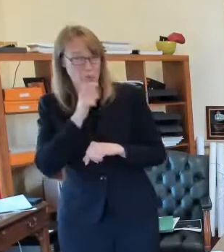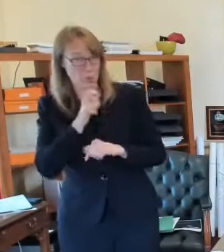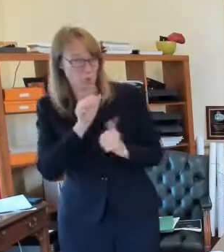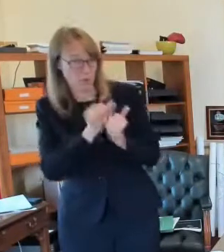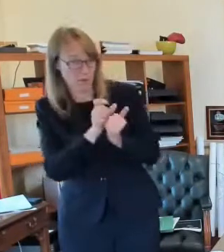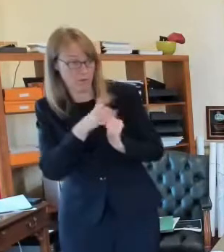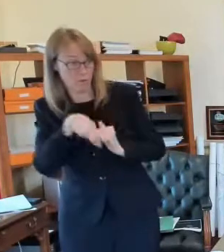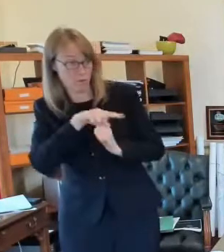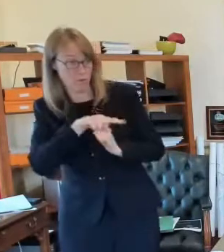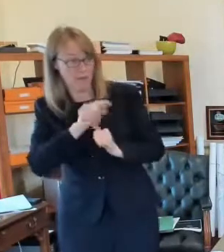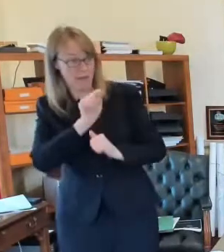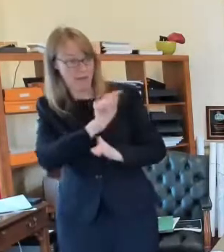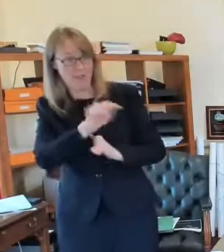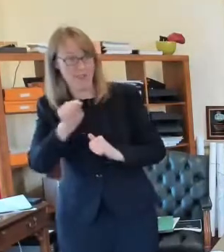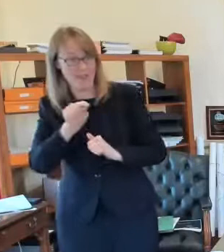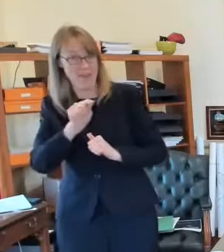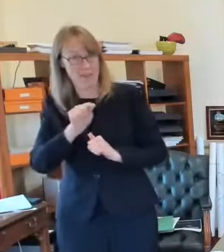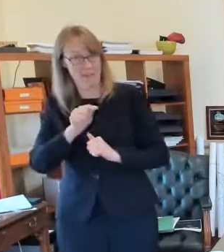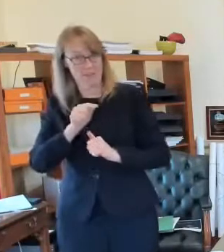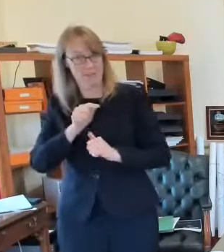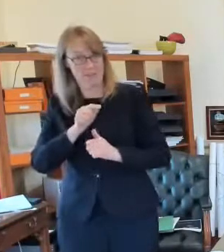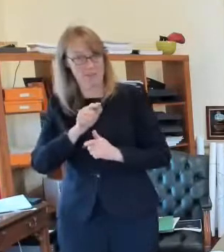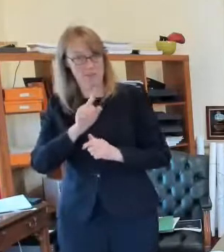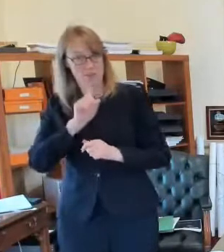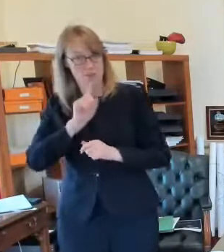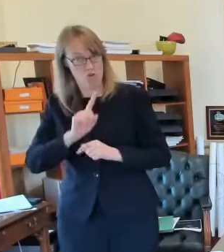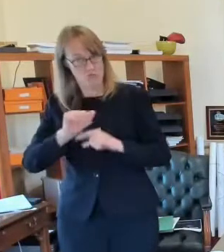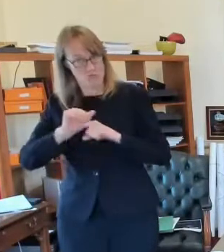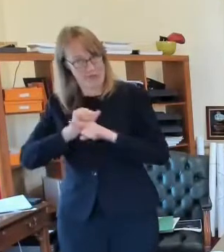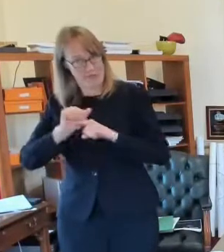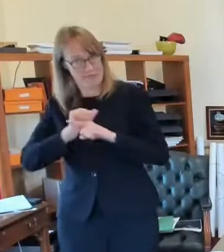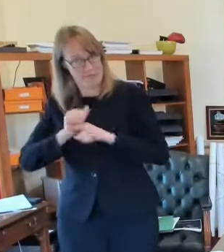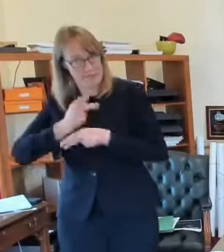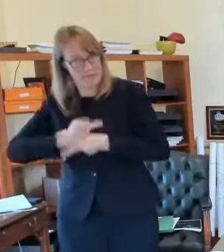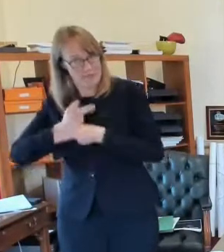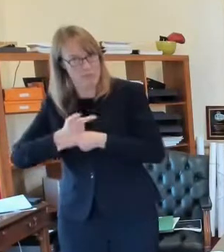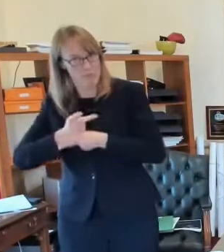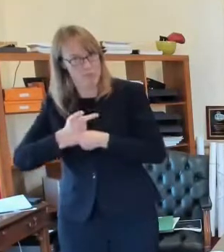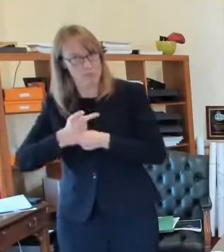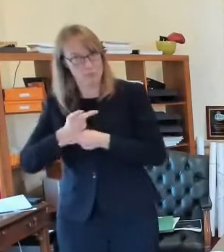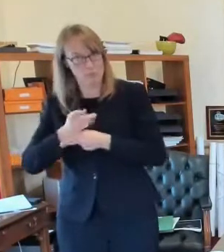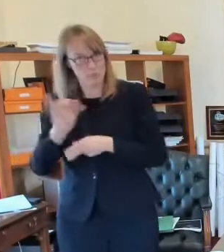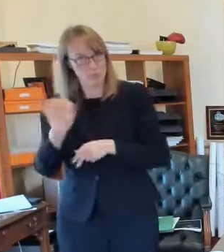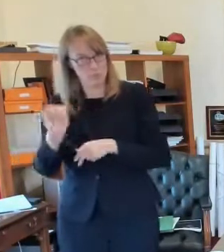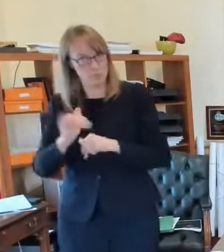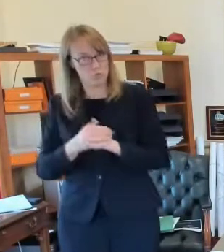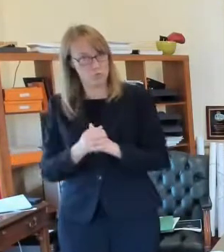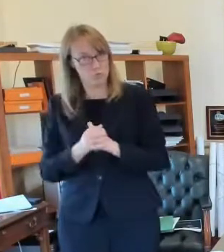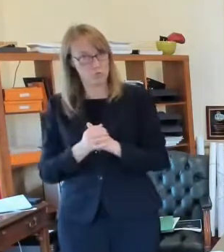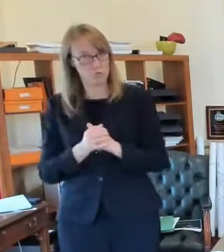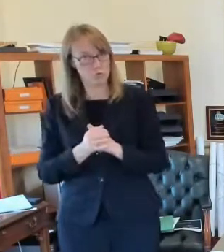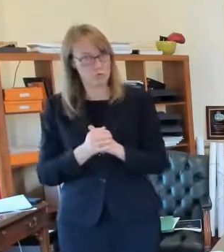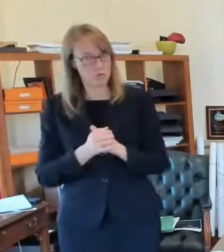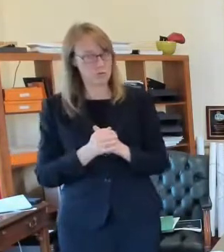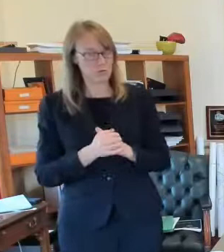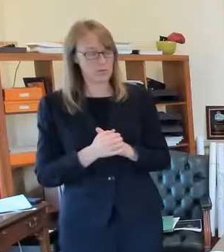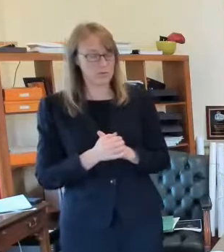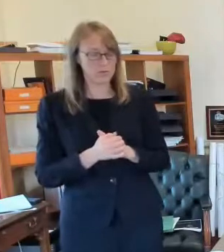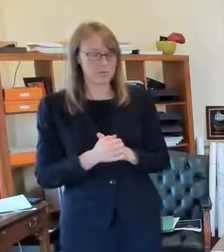so you you know they can't have another group over here and then remain safe so uh it will be um